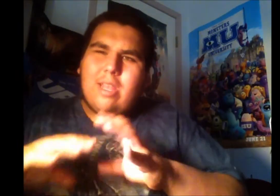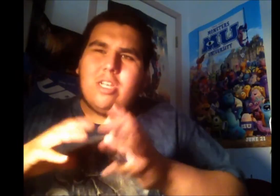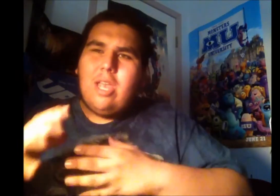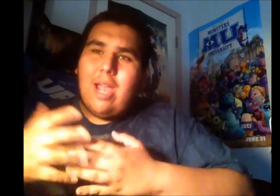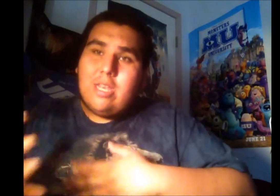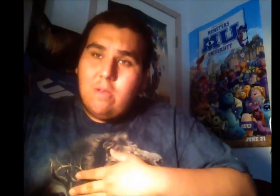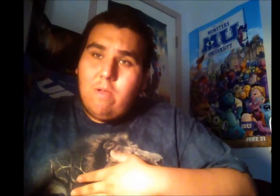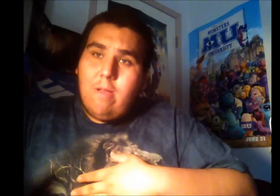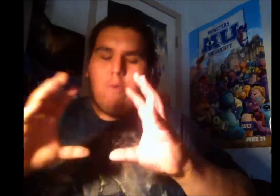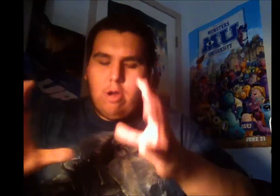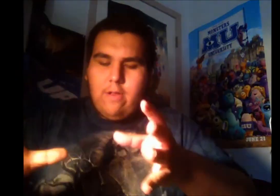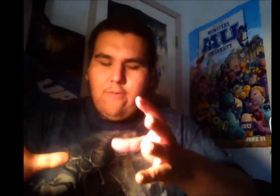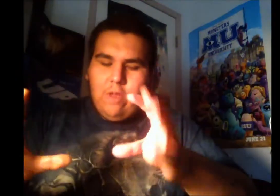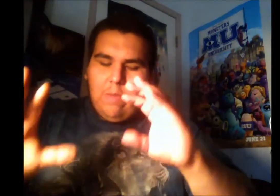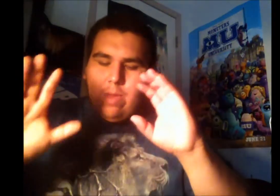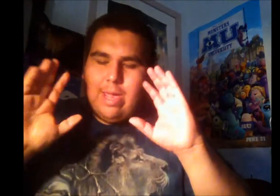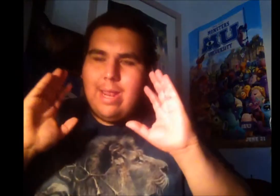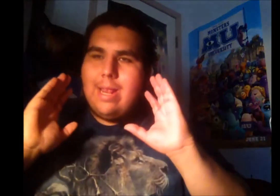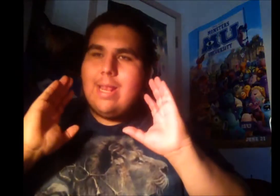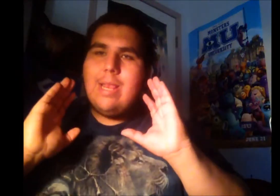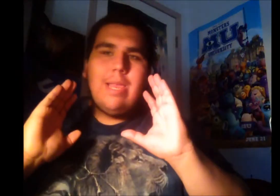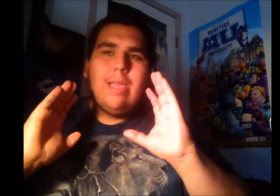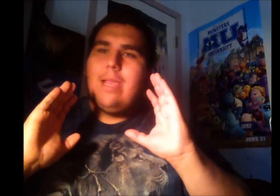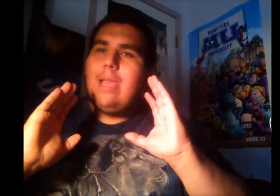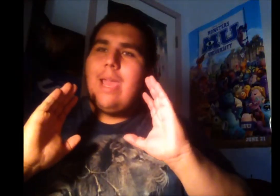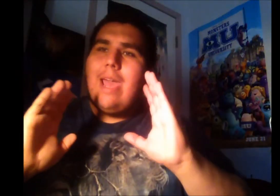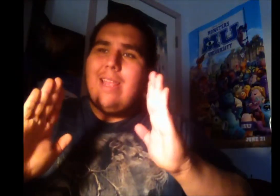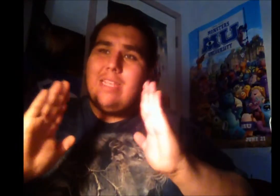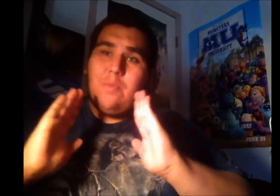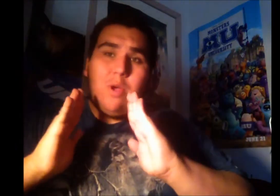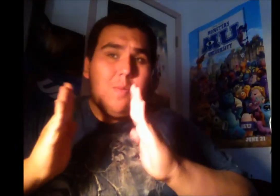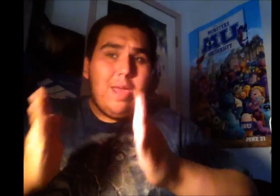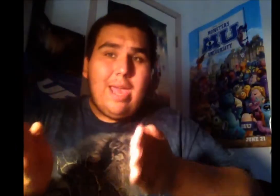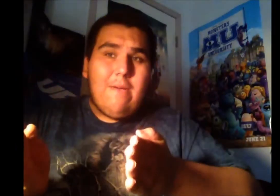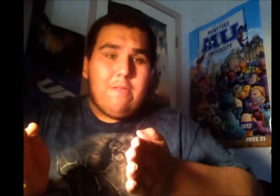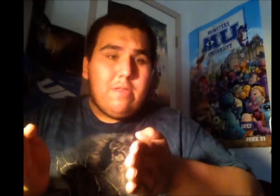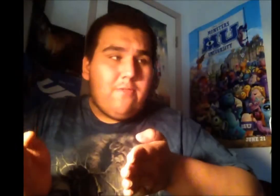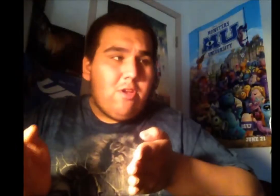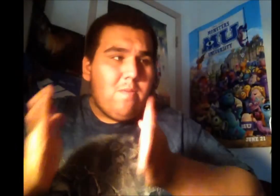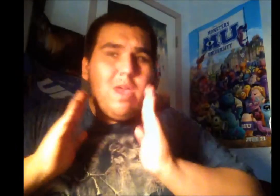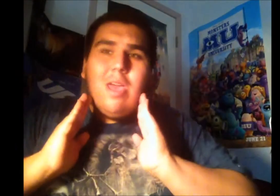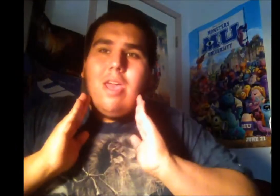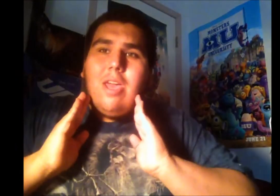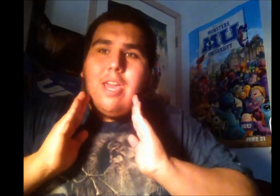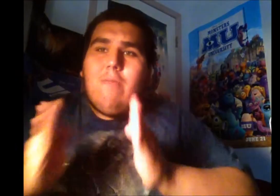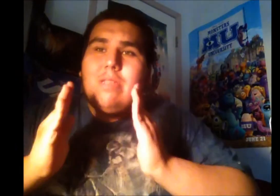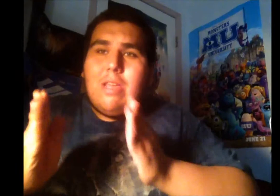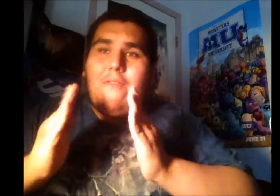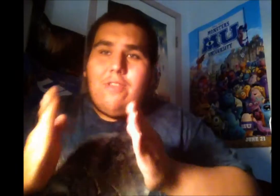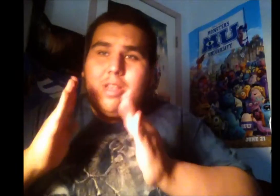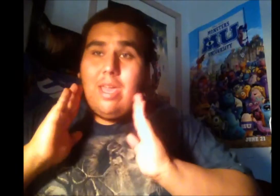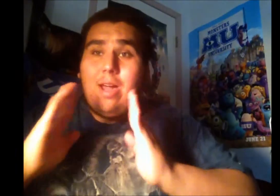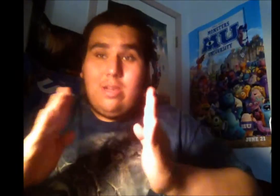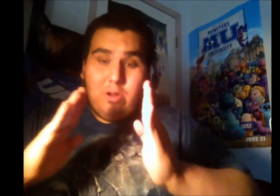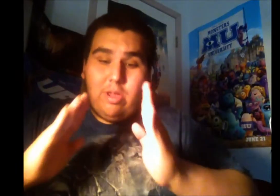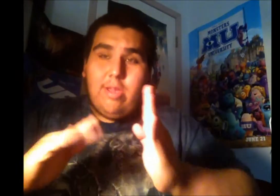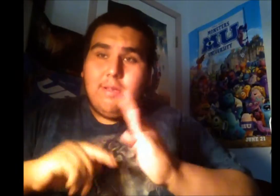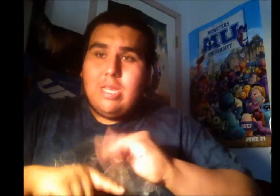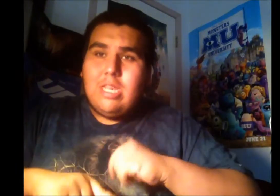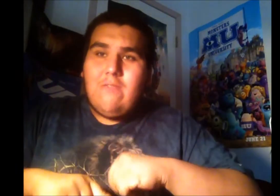I thought she acted well. Morgan Freeman, yeah, that's a problem I have with this film. He was definitely underused in this